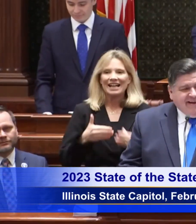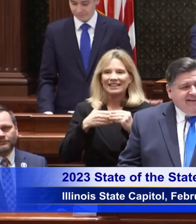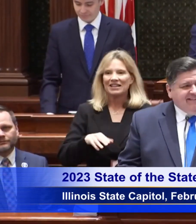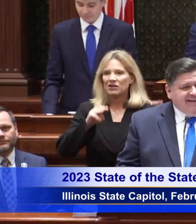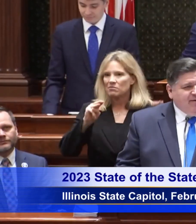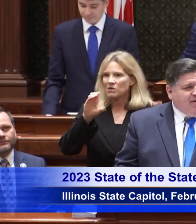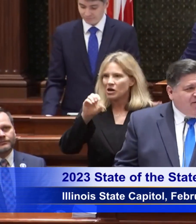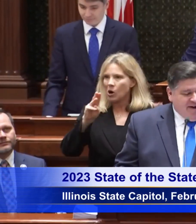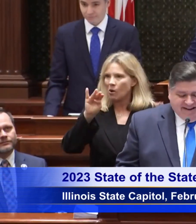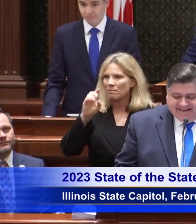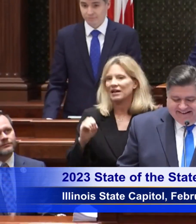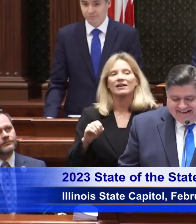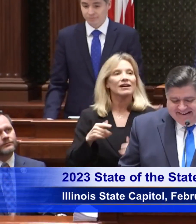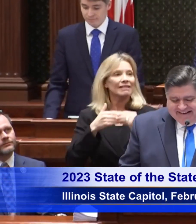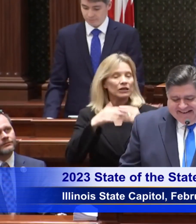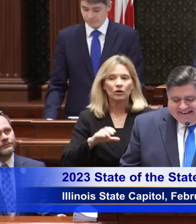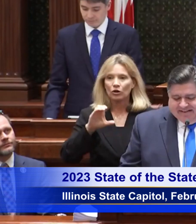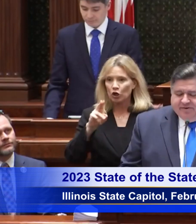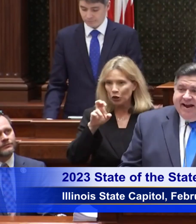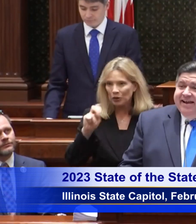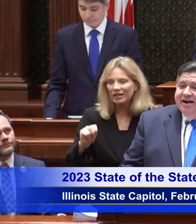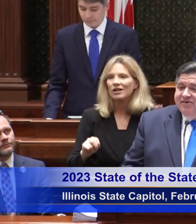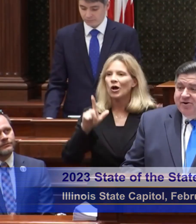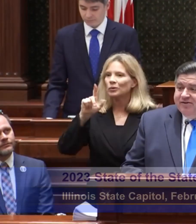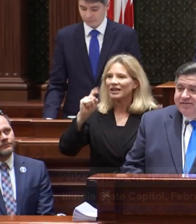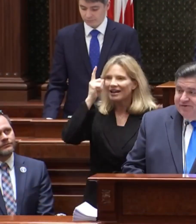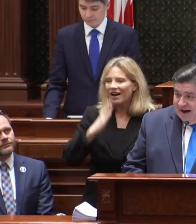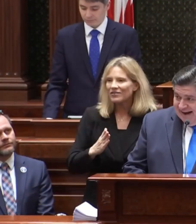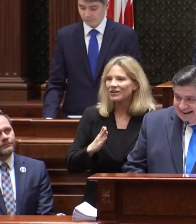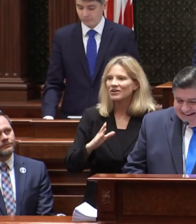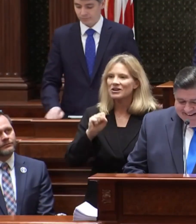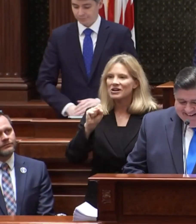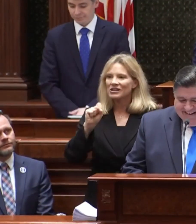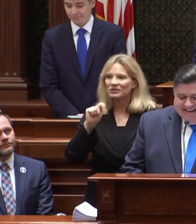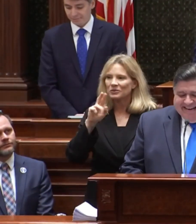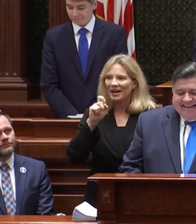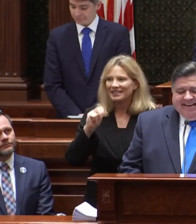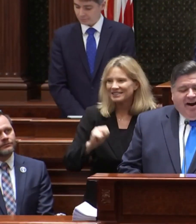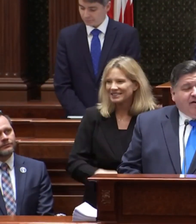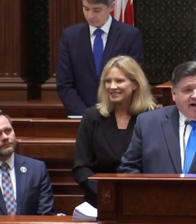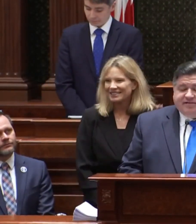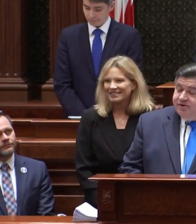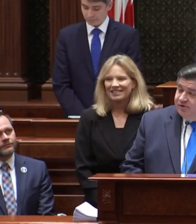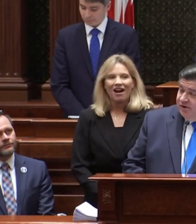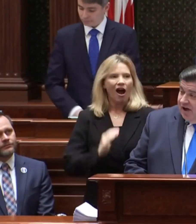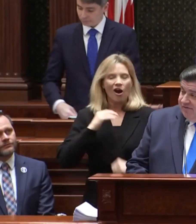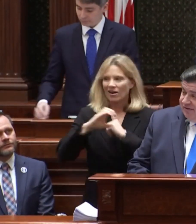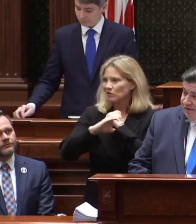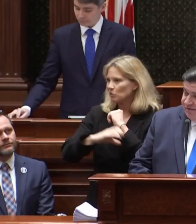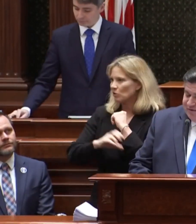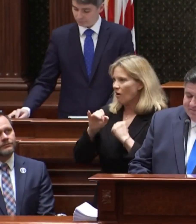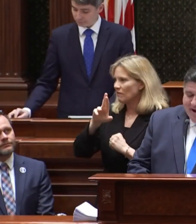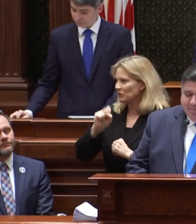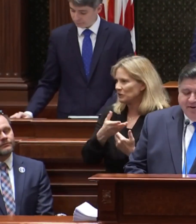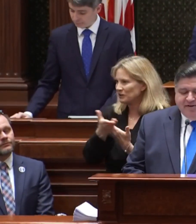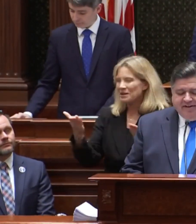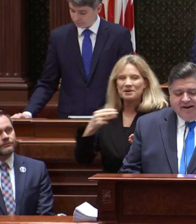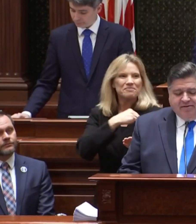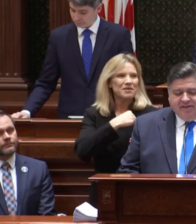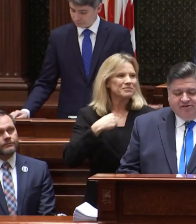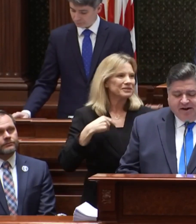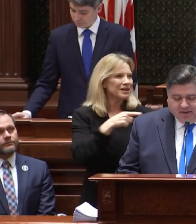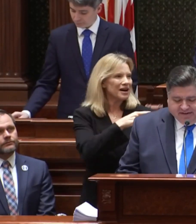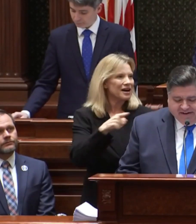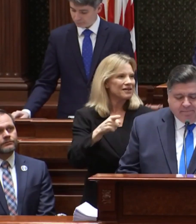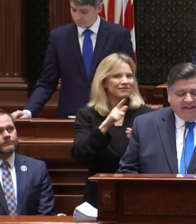Leader McCombie, Leader Curran, Lieutenant Governor Stratton, our constitutional officers, members